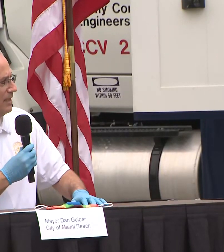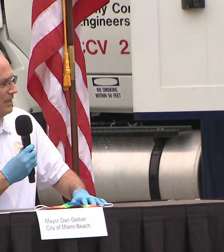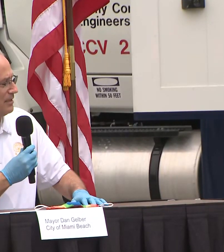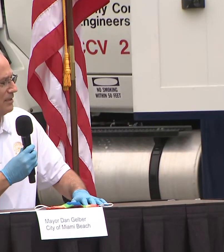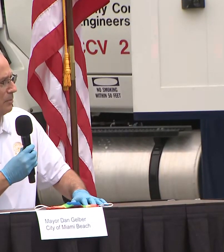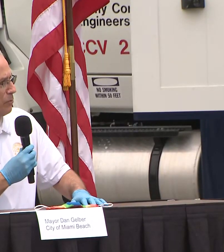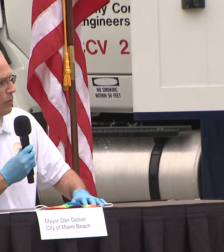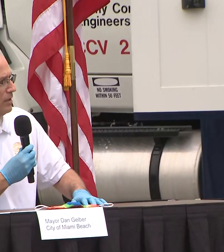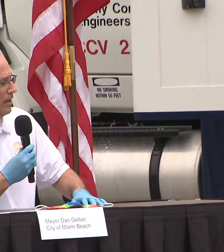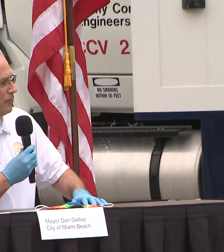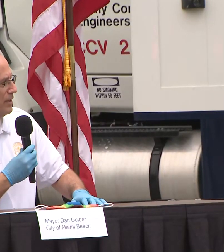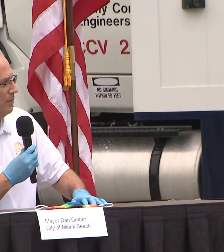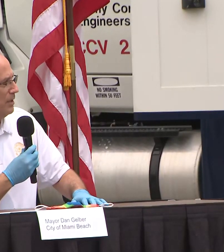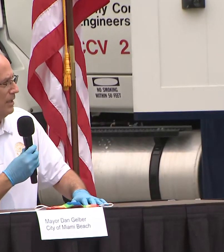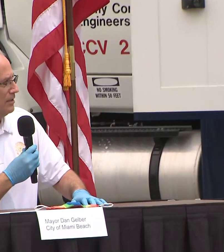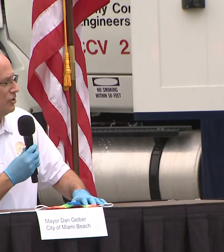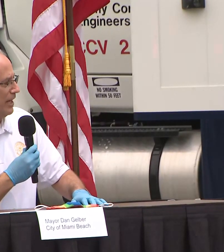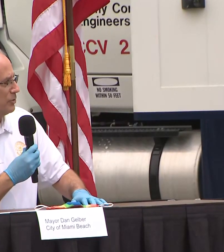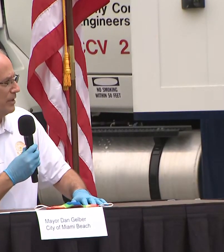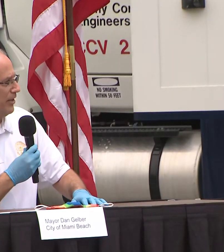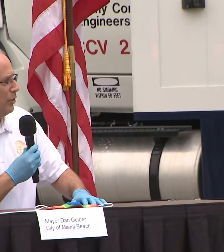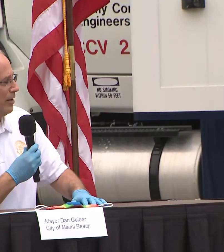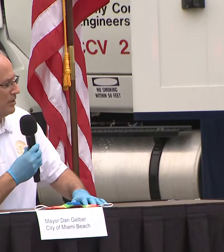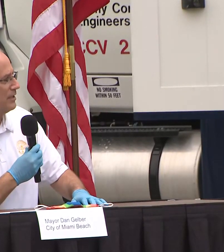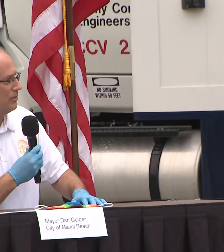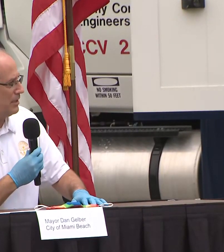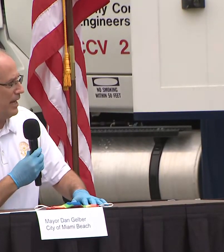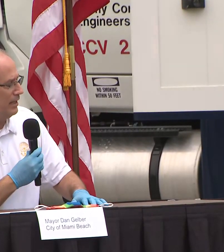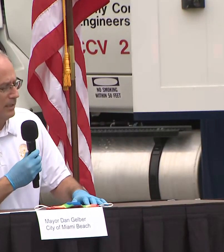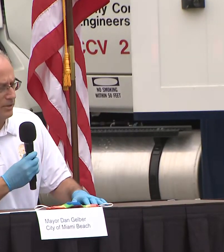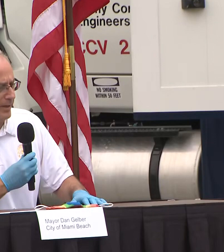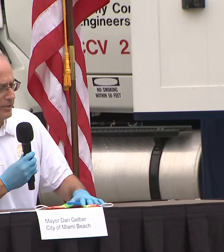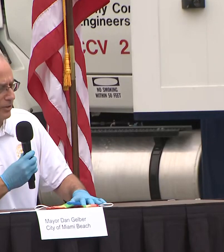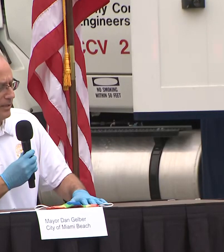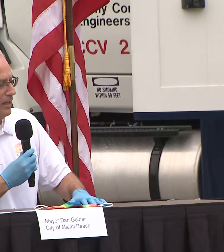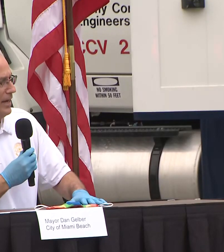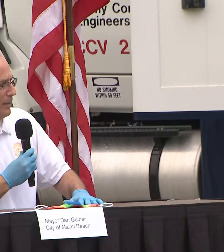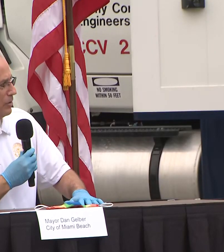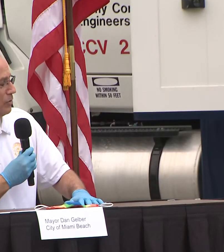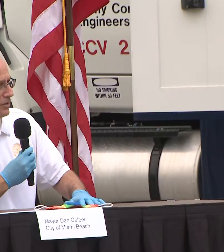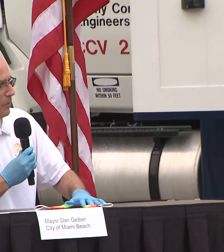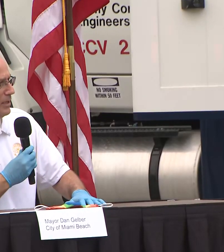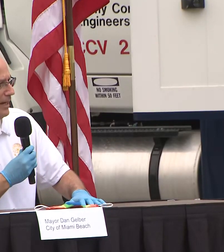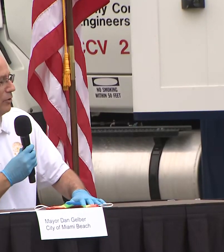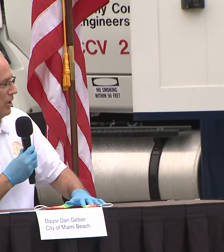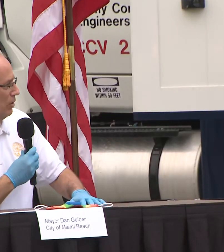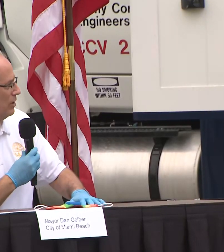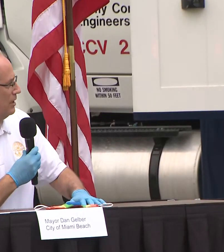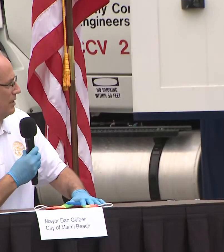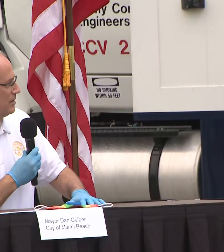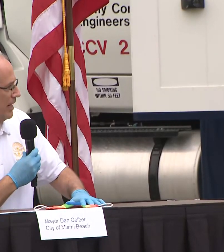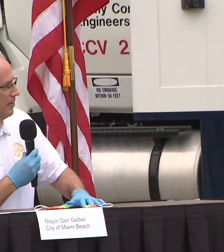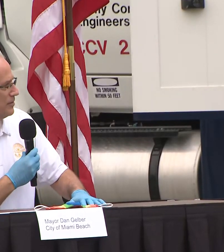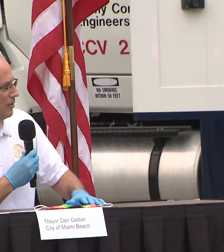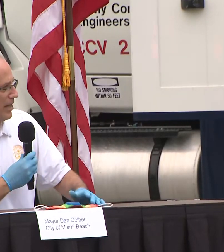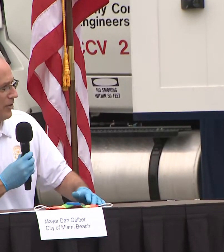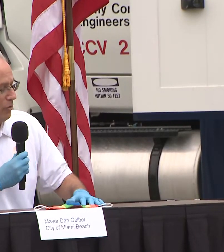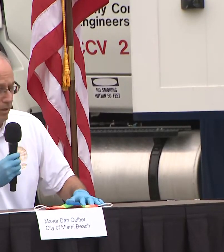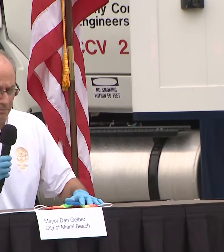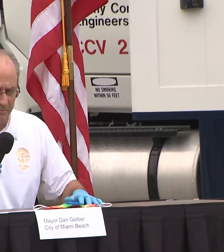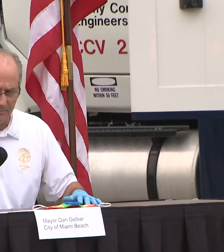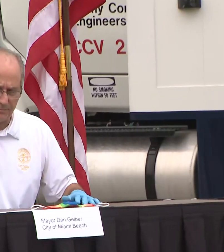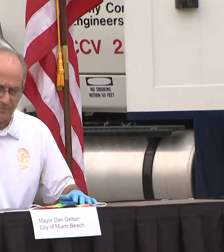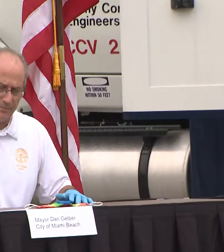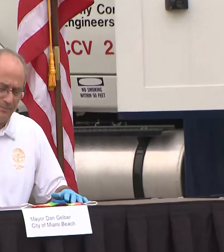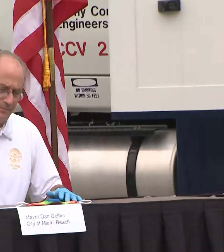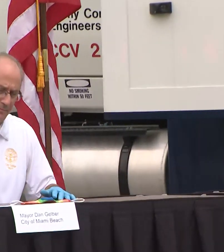decided that this is important enough for them to change what they do every single day to make sure that a neighbor or someone they don't know is safe so thank